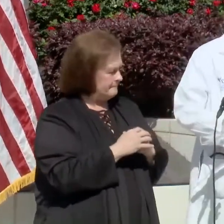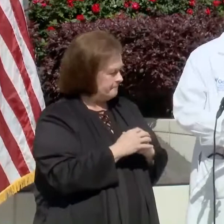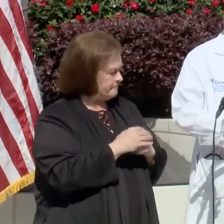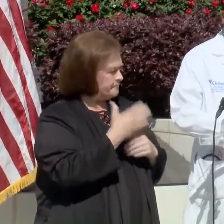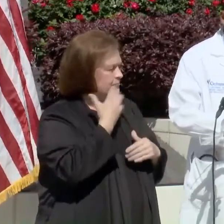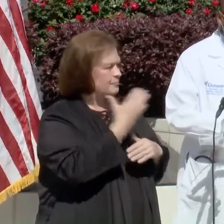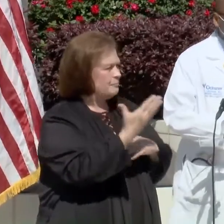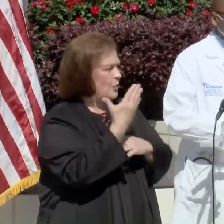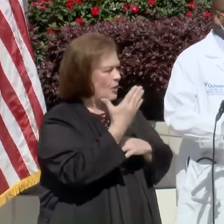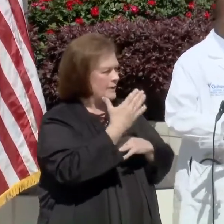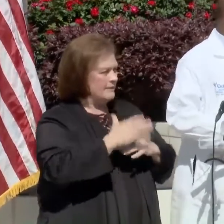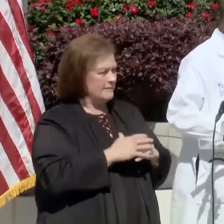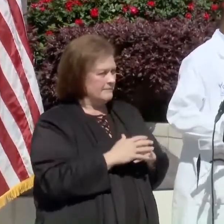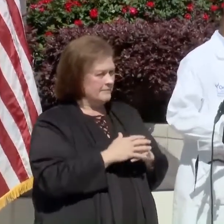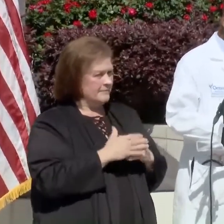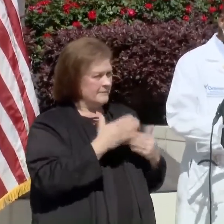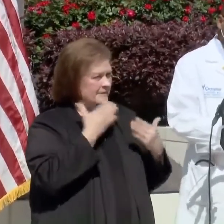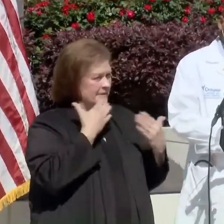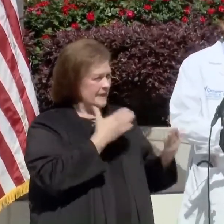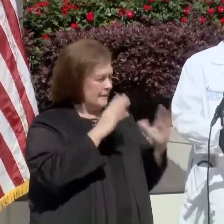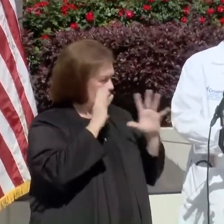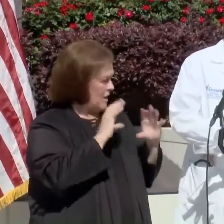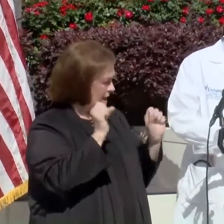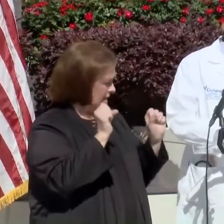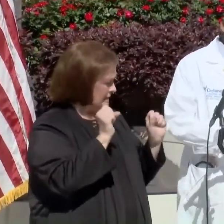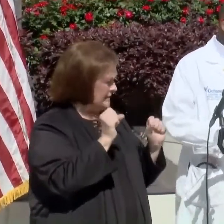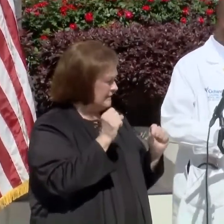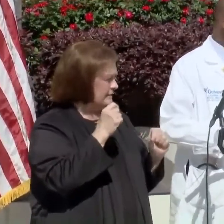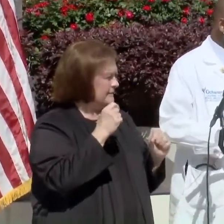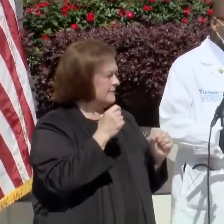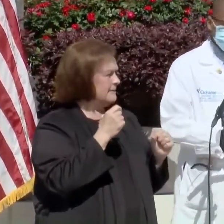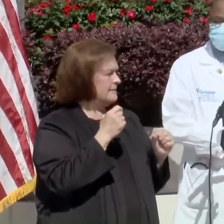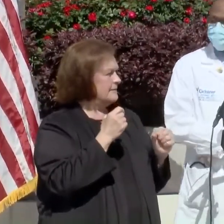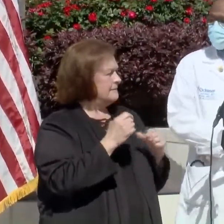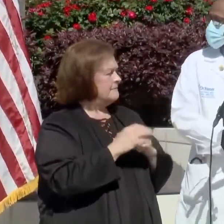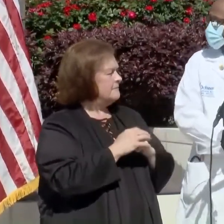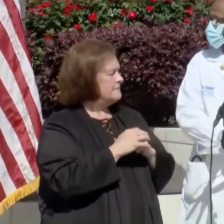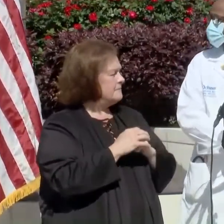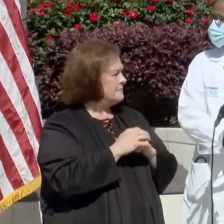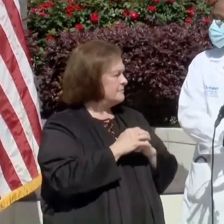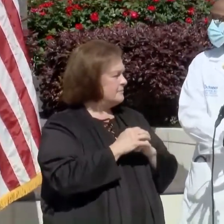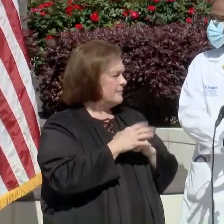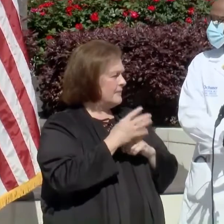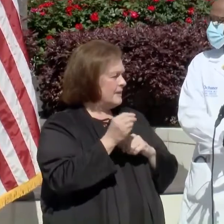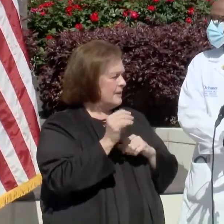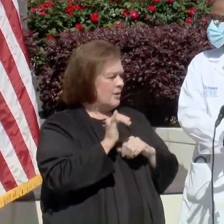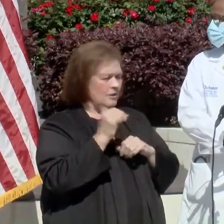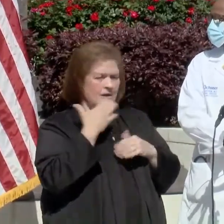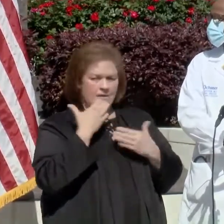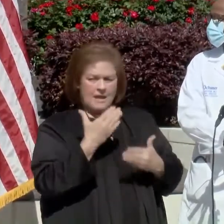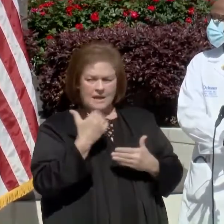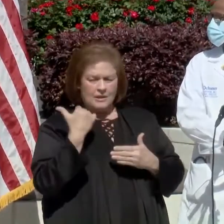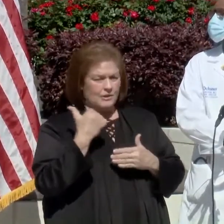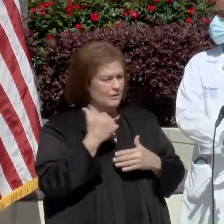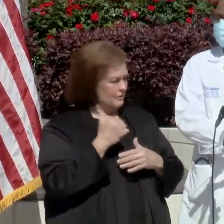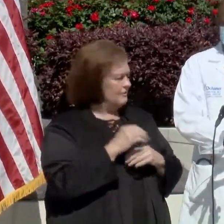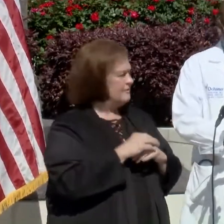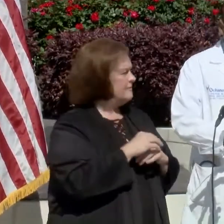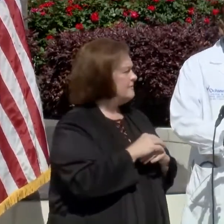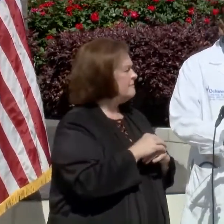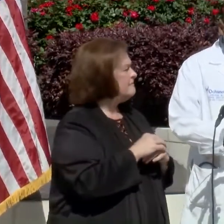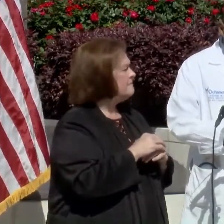Good morning. Thank you, past president Cynthia Lee change for having me today. And also Dr. Harris for being here today as well.